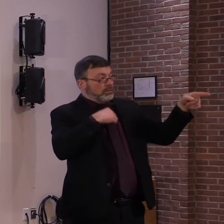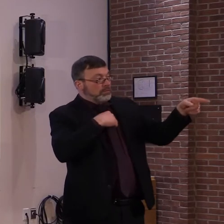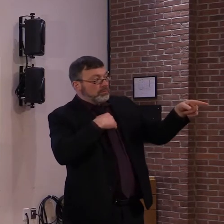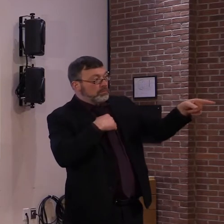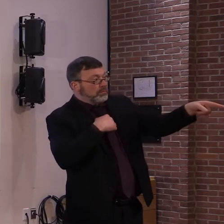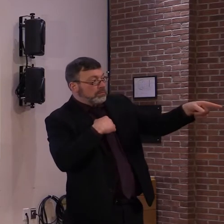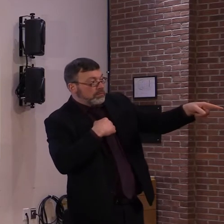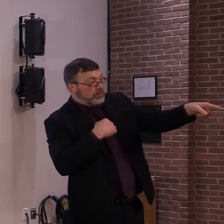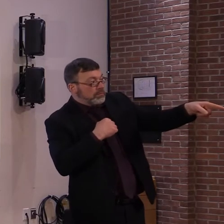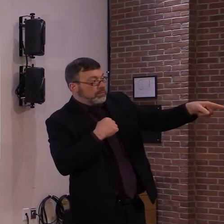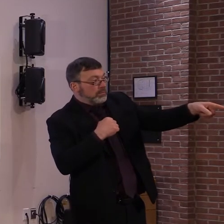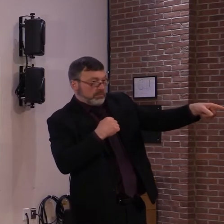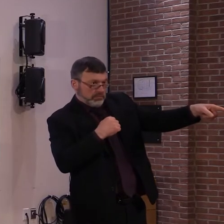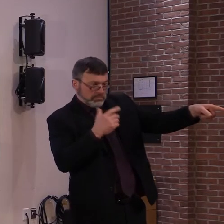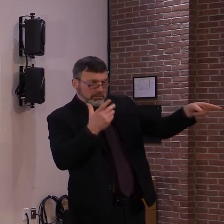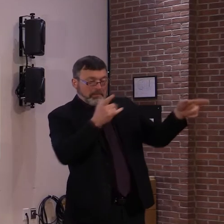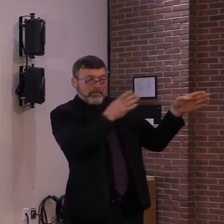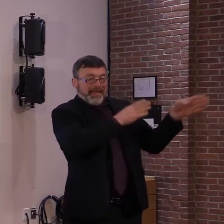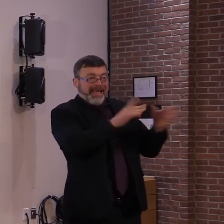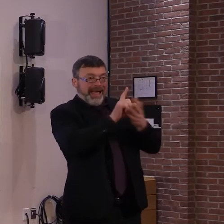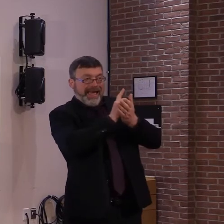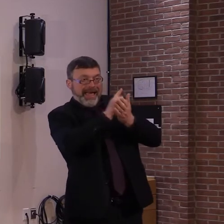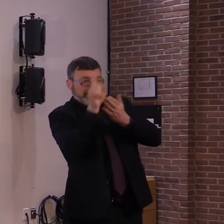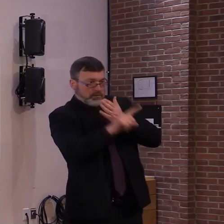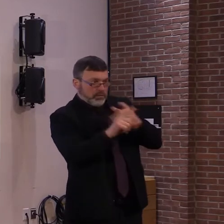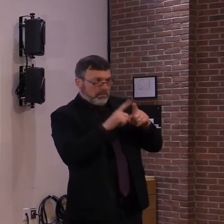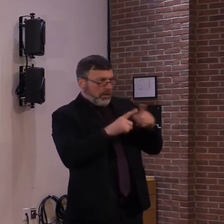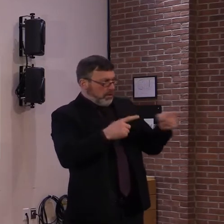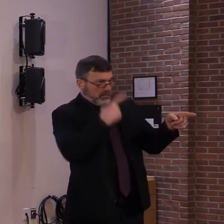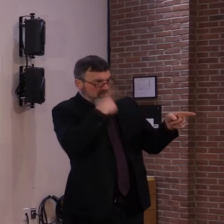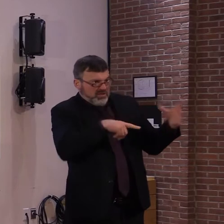We're going to go to Tom. Okay. Thank you. At the Vermont Standard.